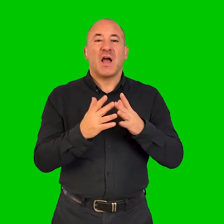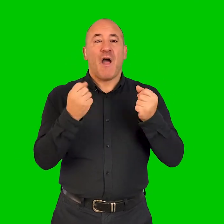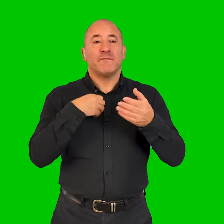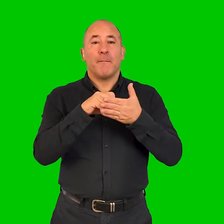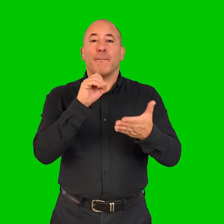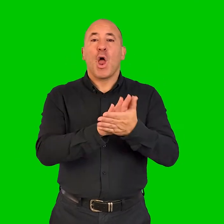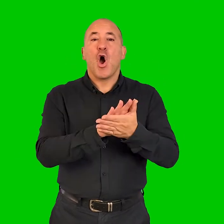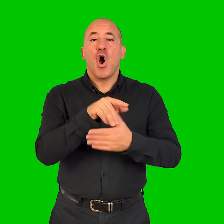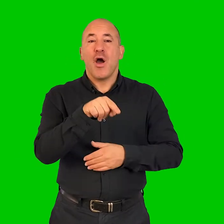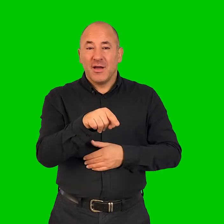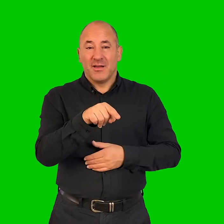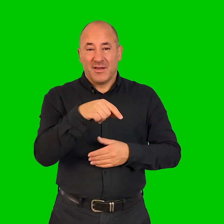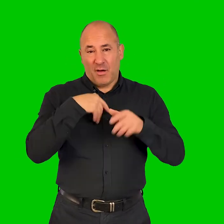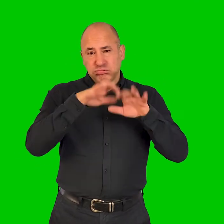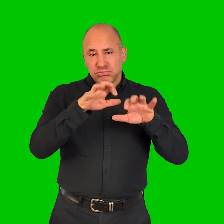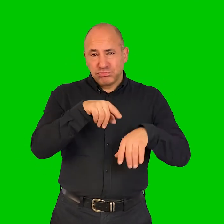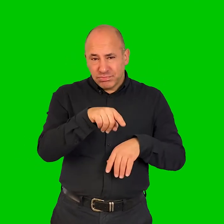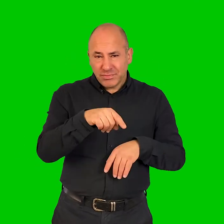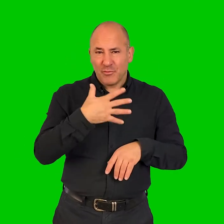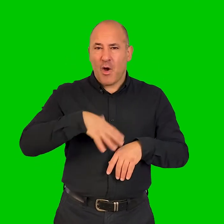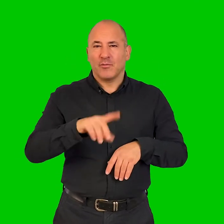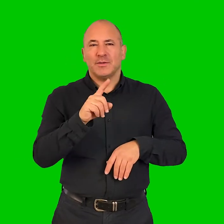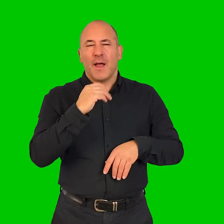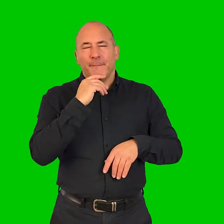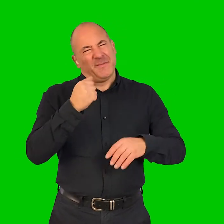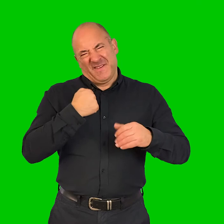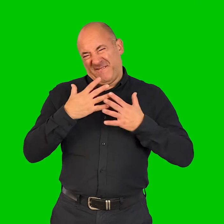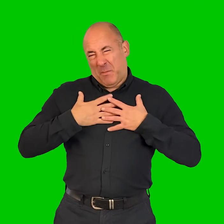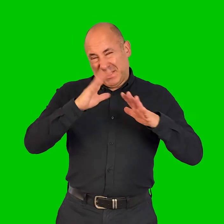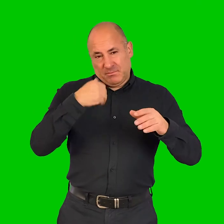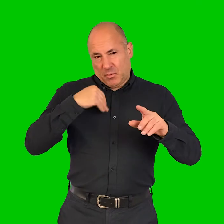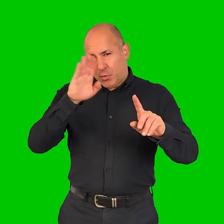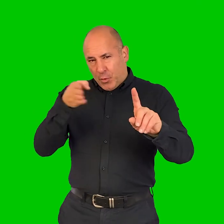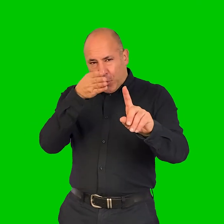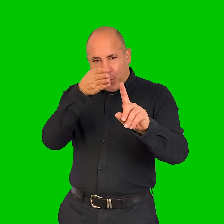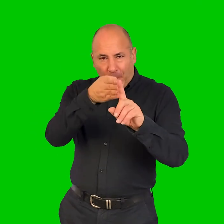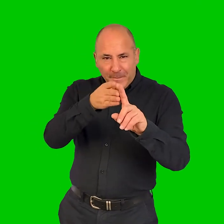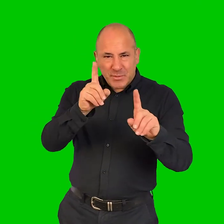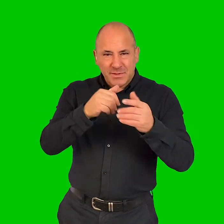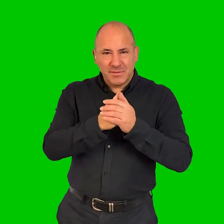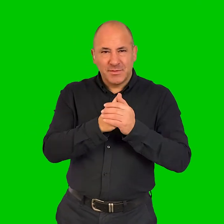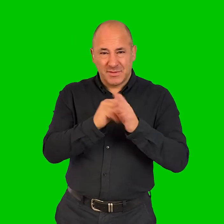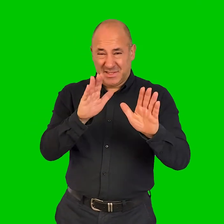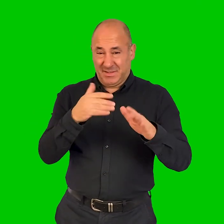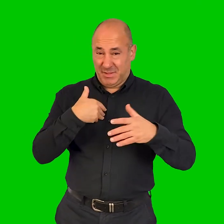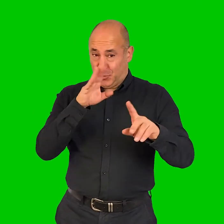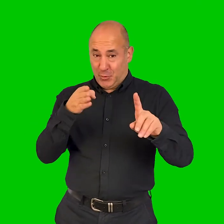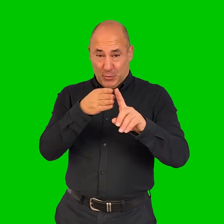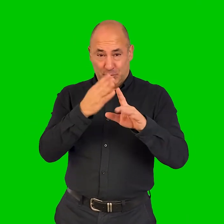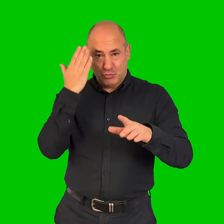on my website, and I think for that, you know, we want to have, I mean, the goal for me,